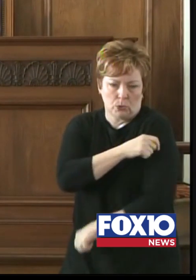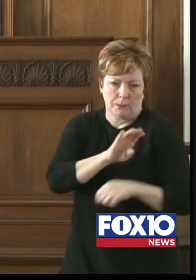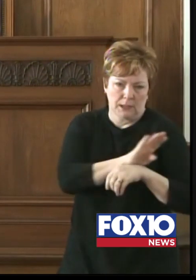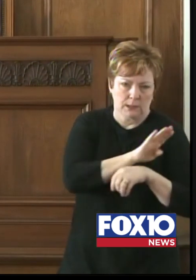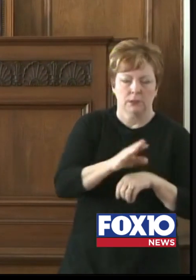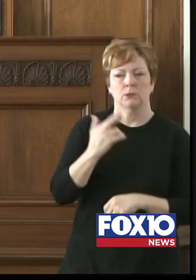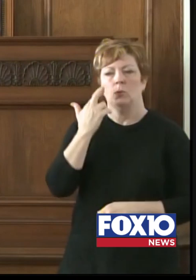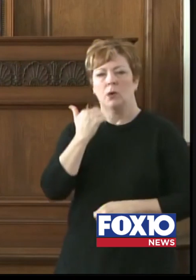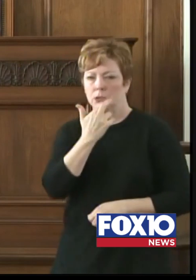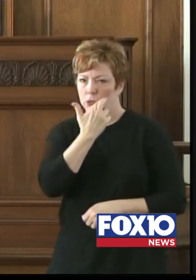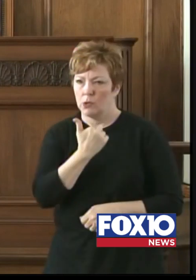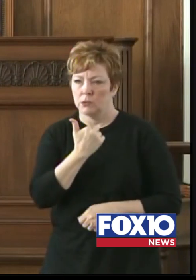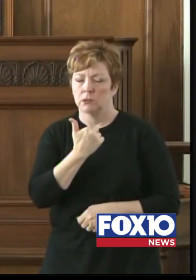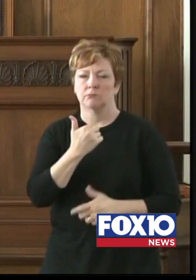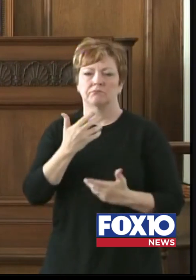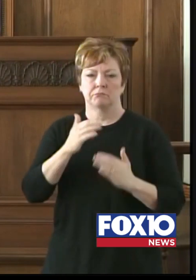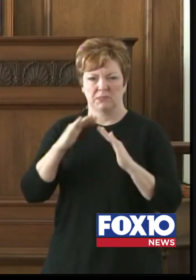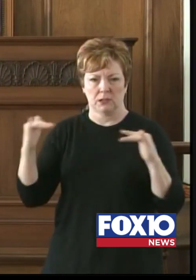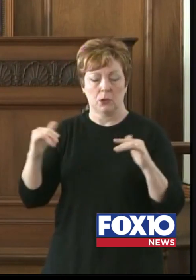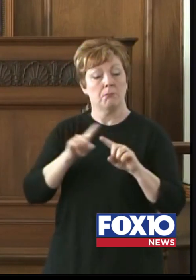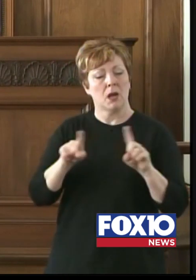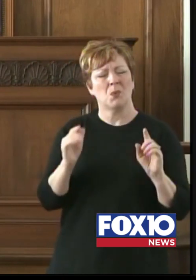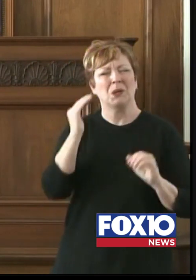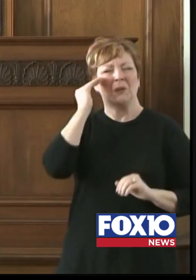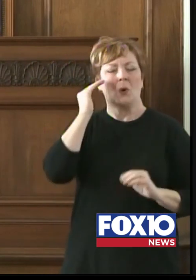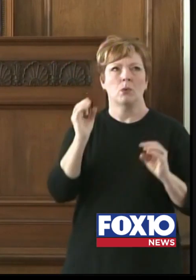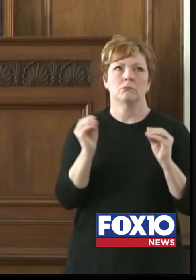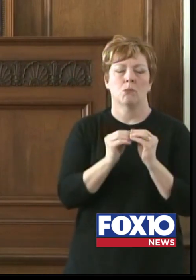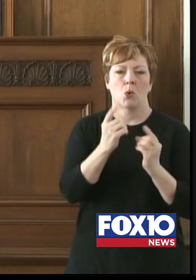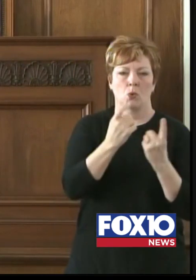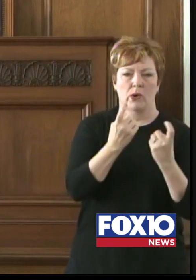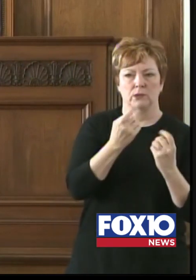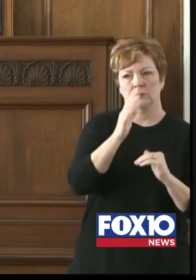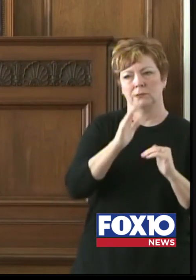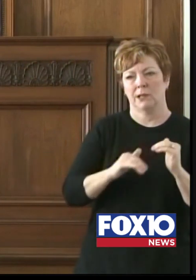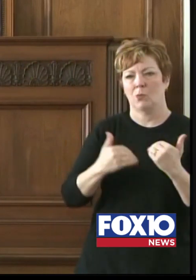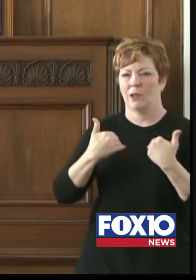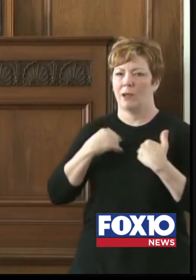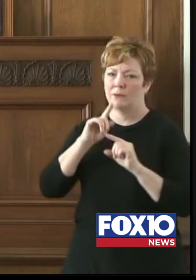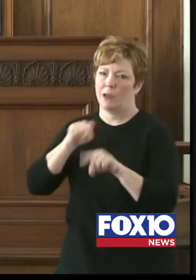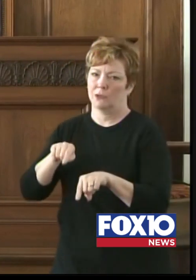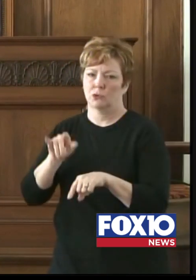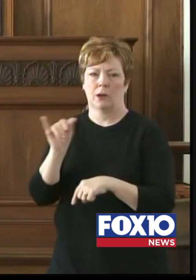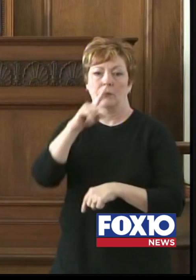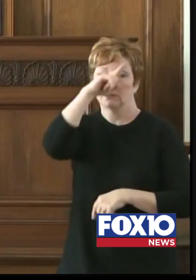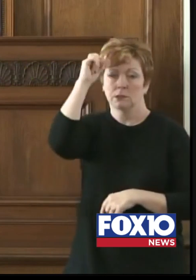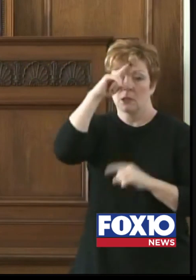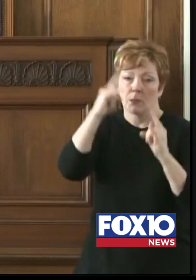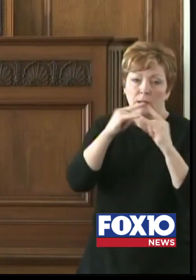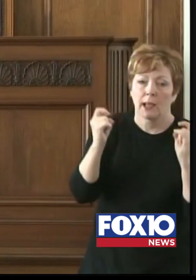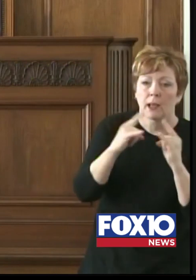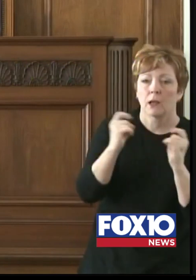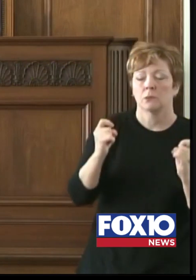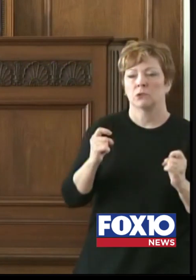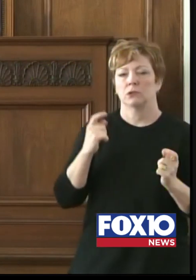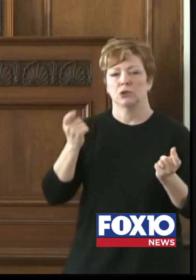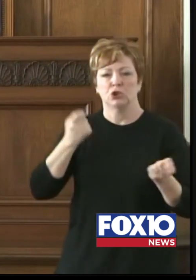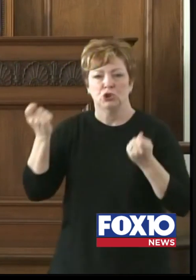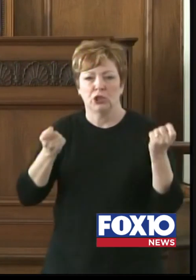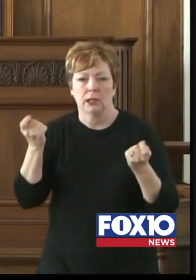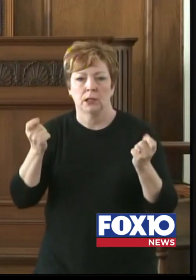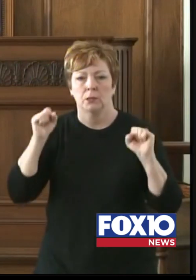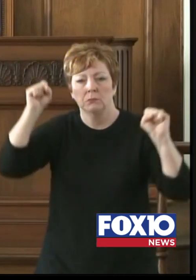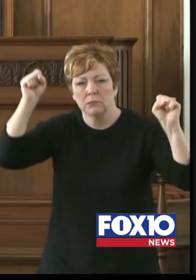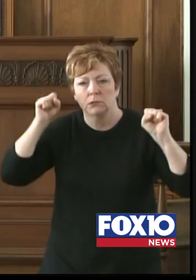restaurants, but we know there are still more questions than we've got answers for today, like summer camps and gyms and bowling